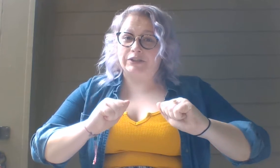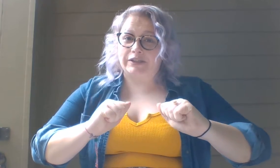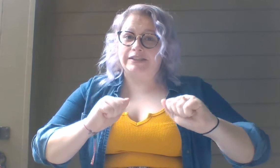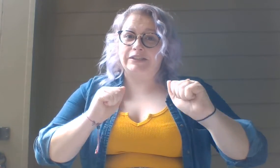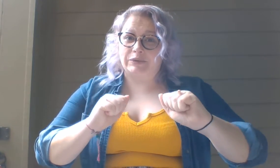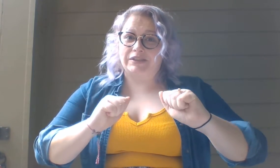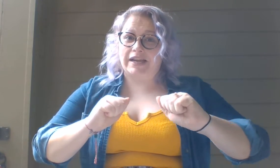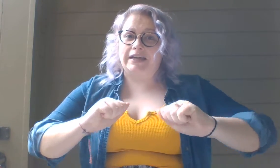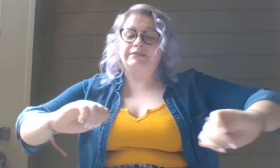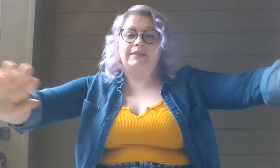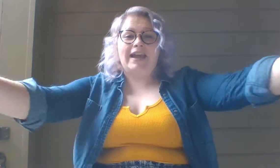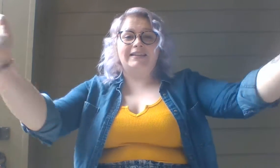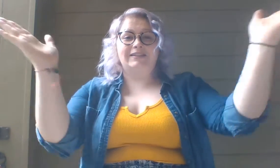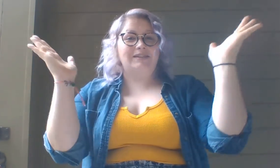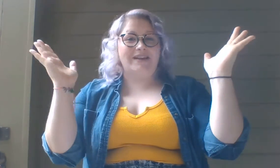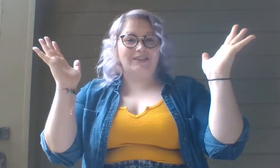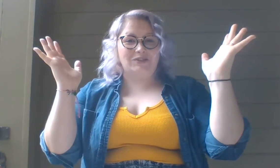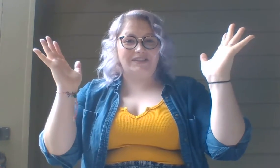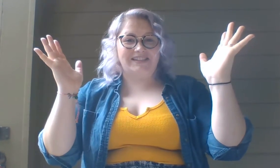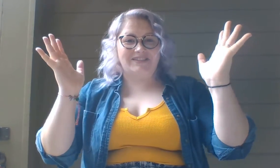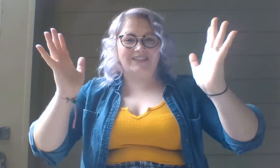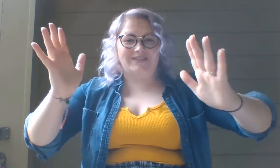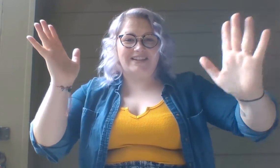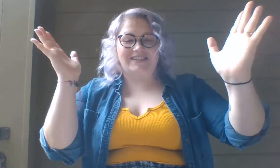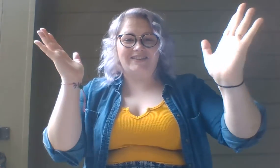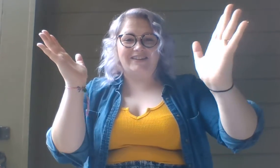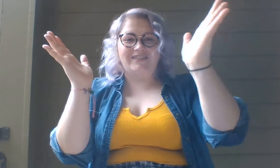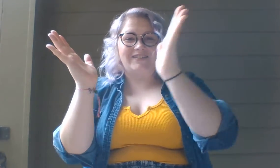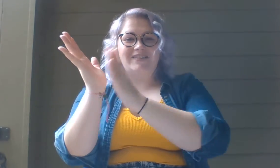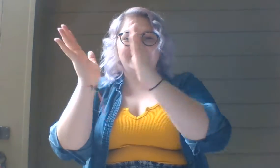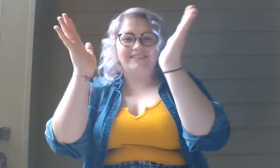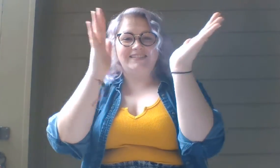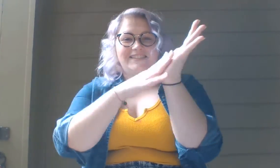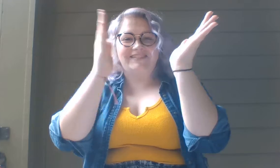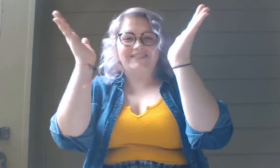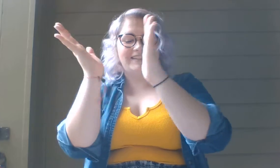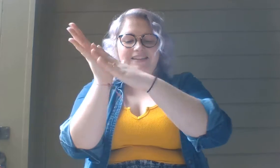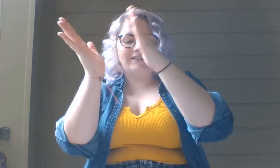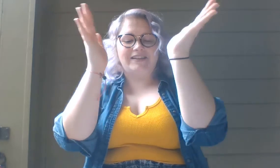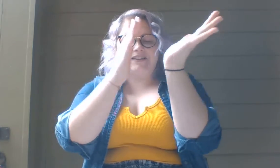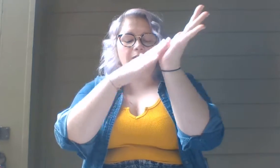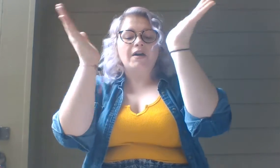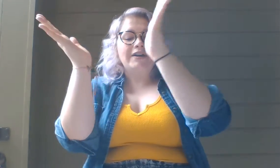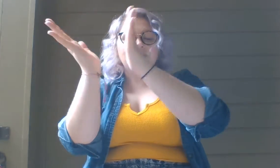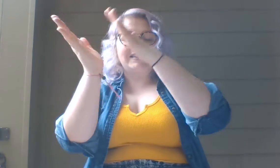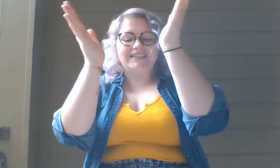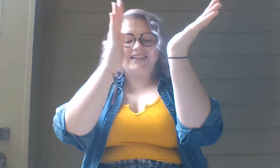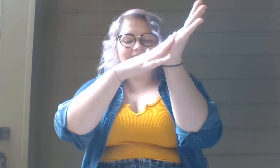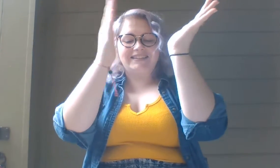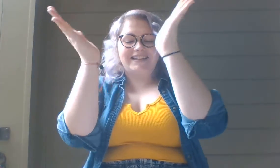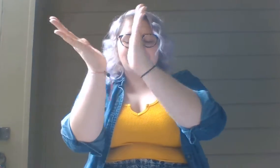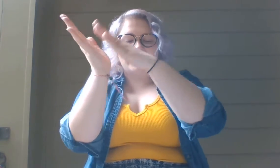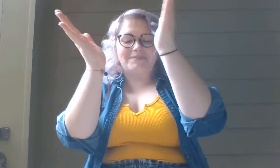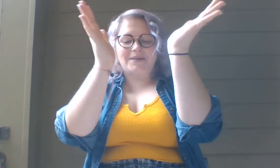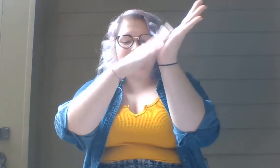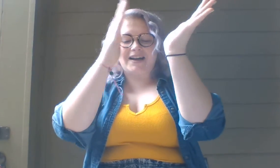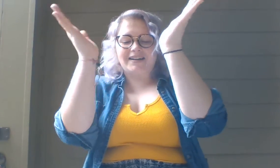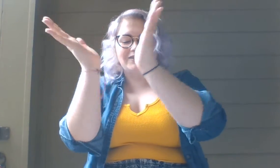hungry and so is dad. Okay, so let's make those tortillas really fast. Here we go. One, two, here we go. Tortillas para mamá,